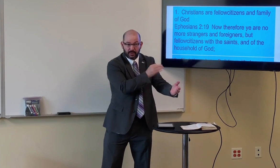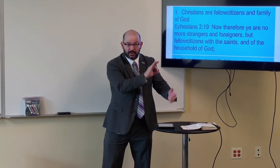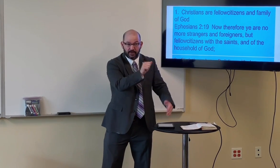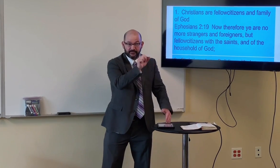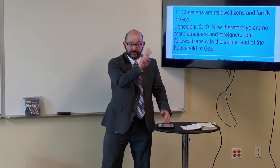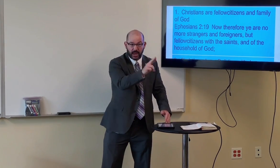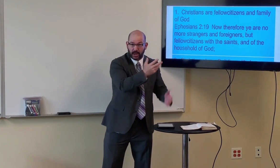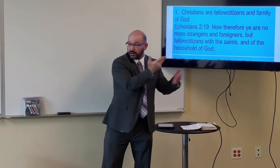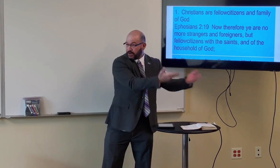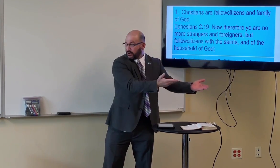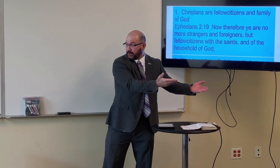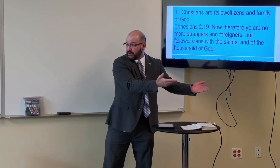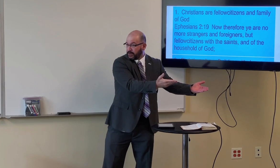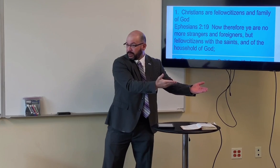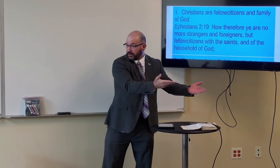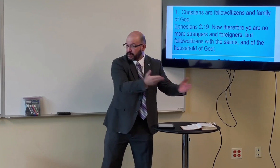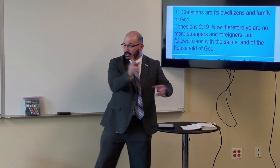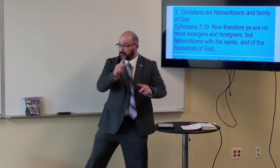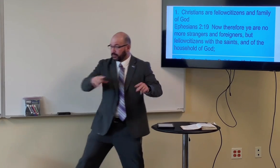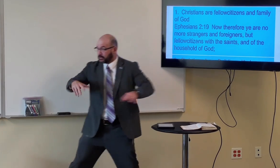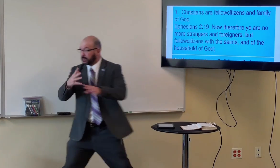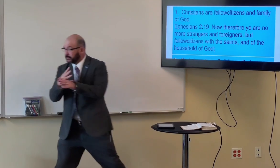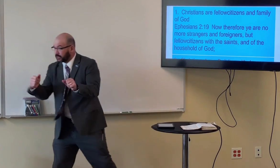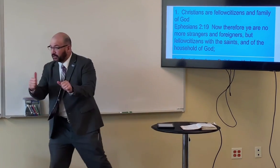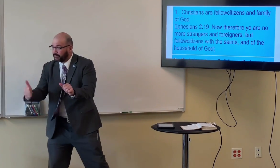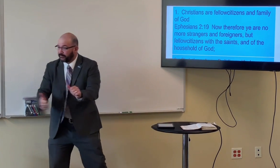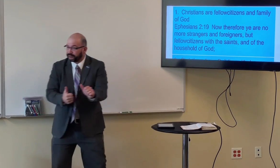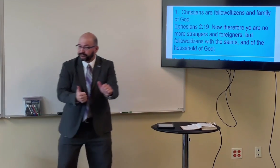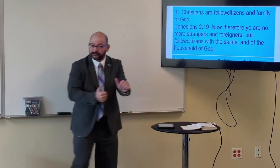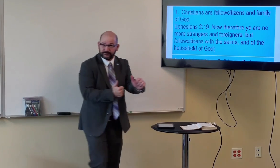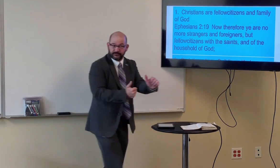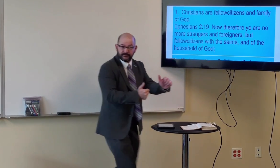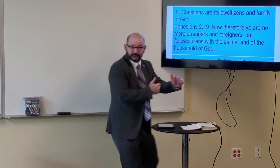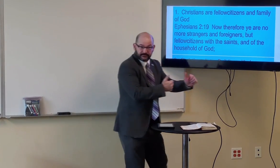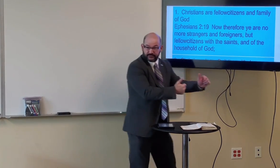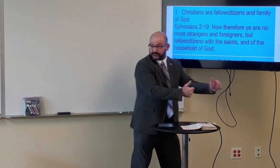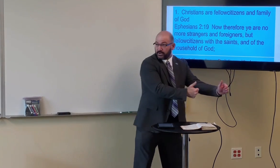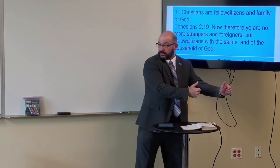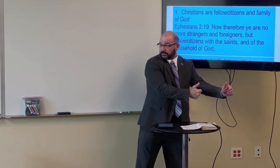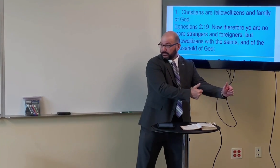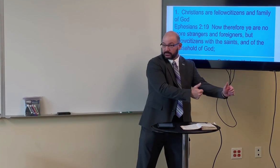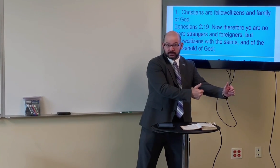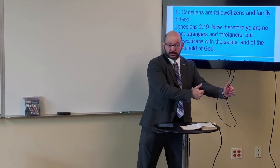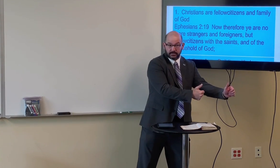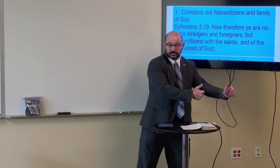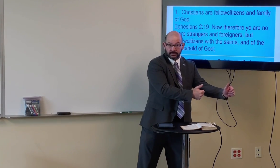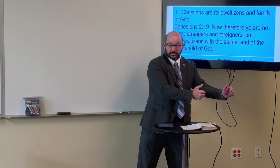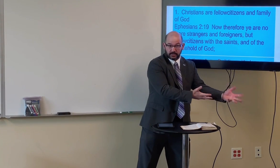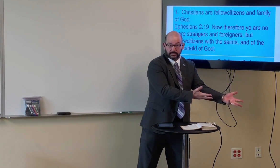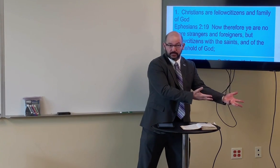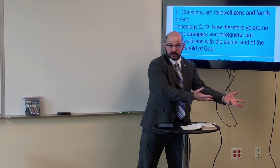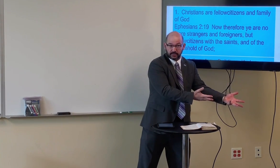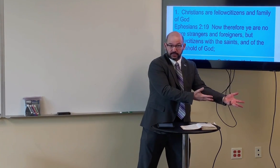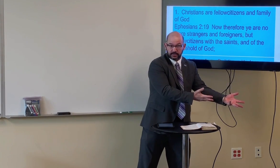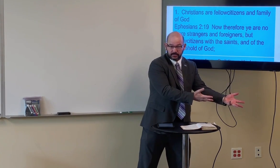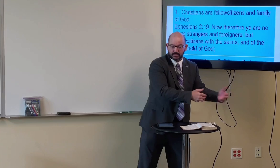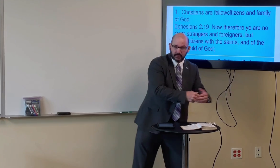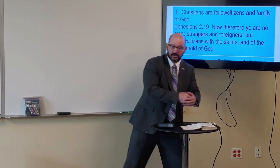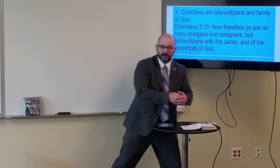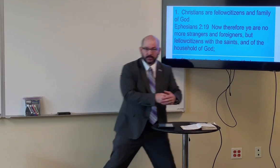power of the air and the people aren't saved they follow the devil they